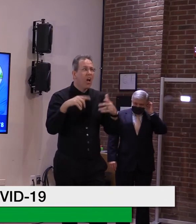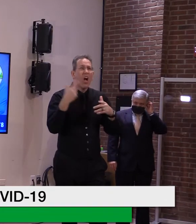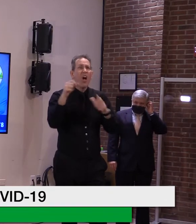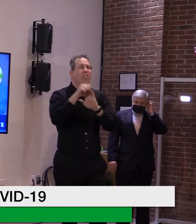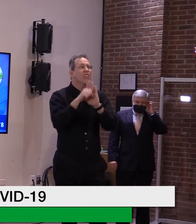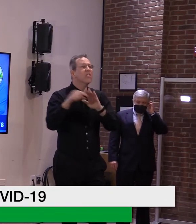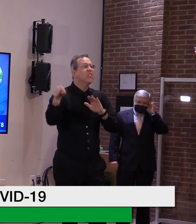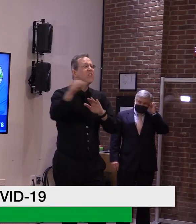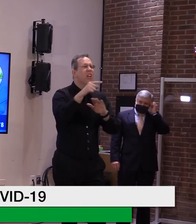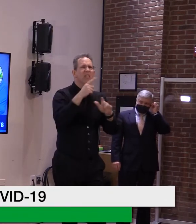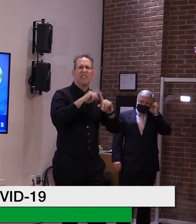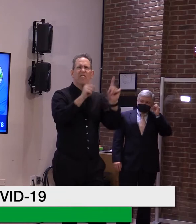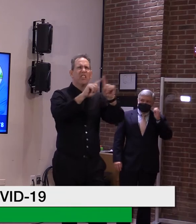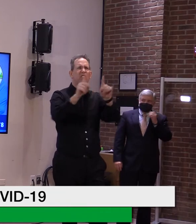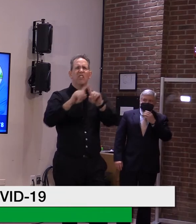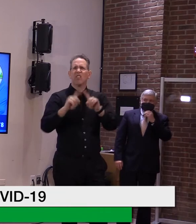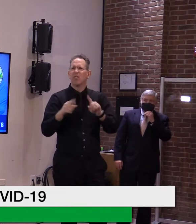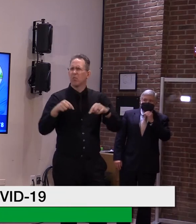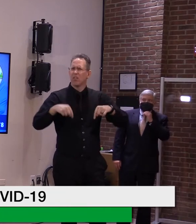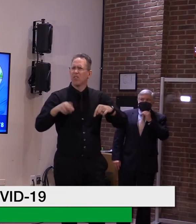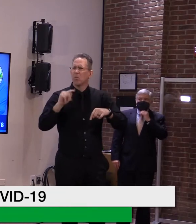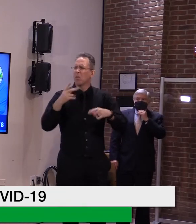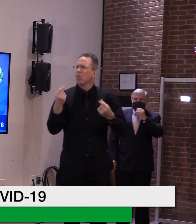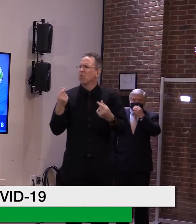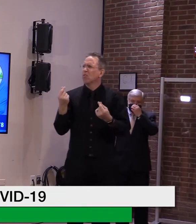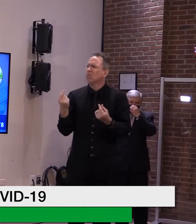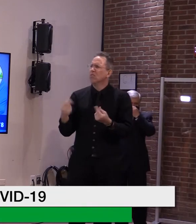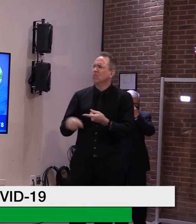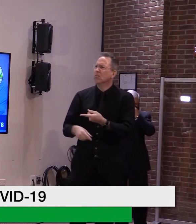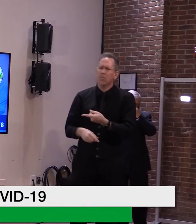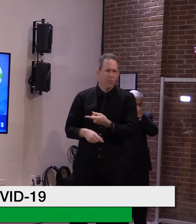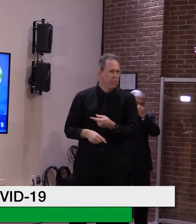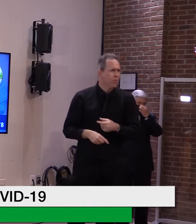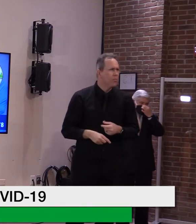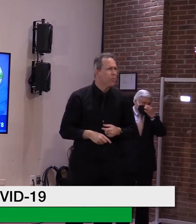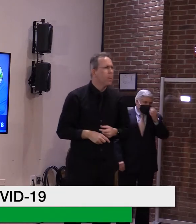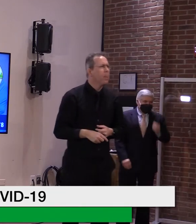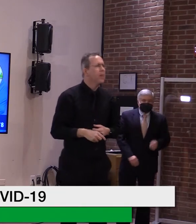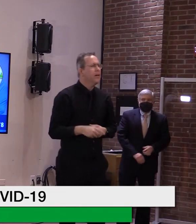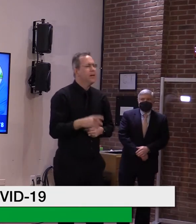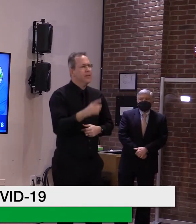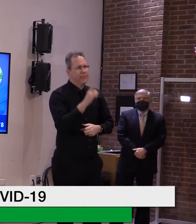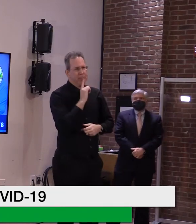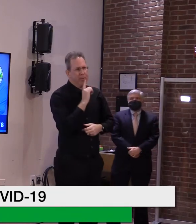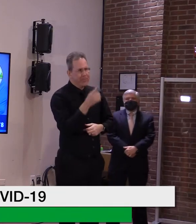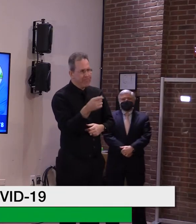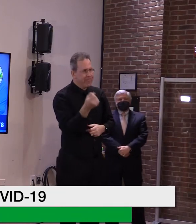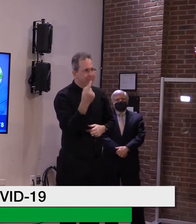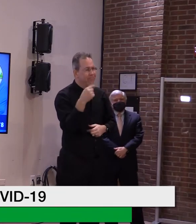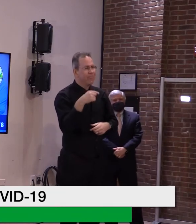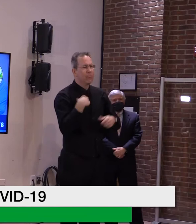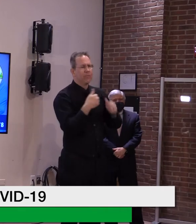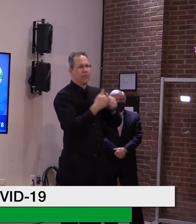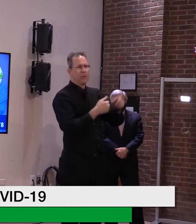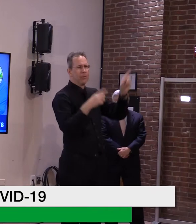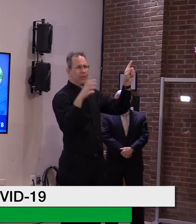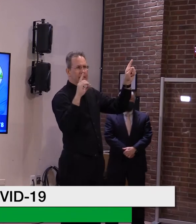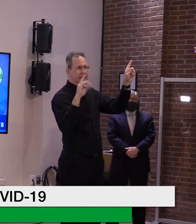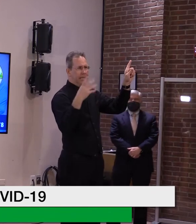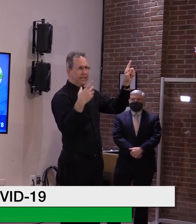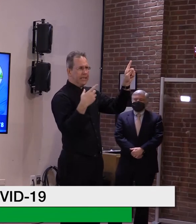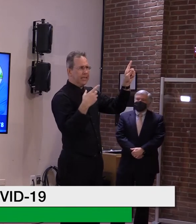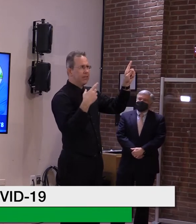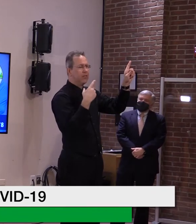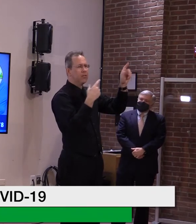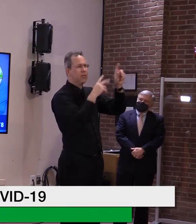And the reason for that, Steve, is because the CDC generally deals more with international travel than domestic travel.